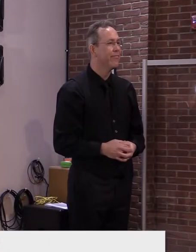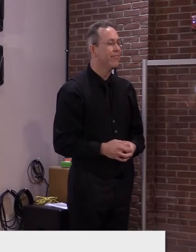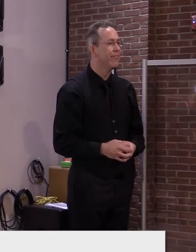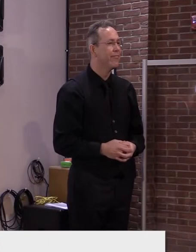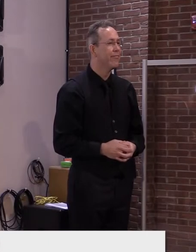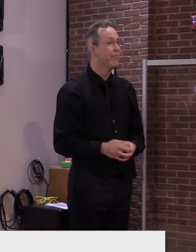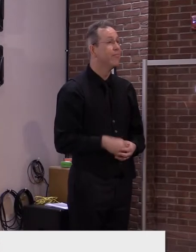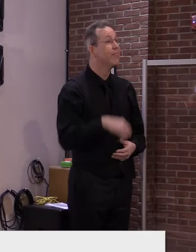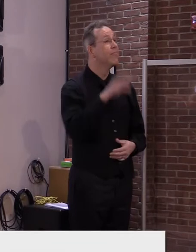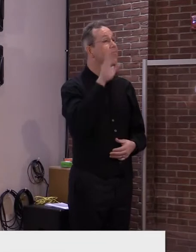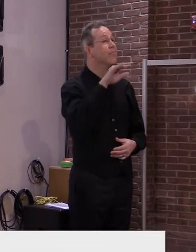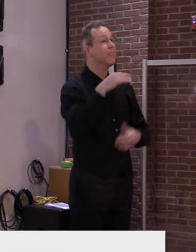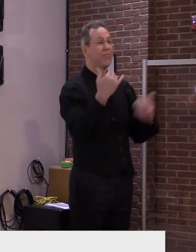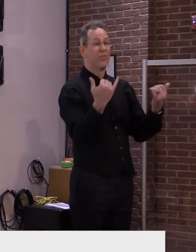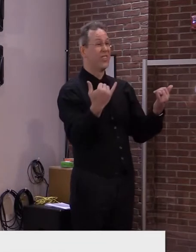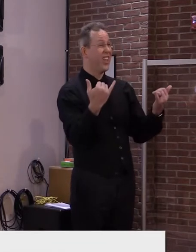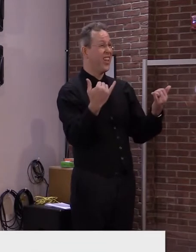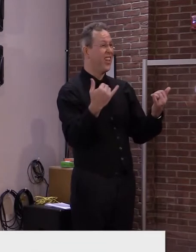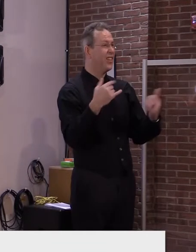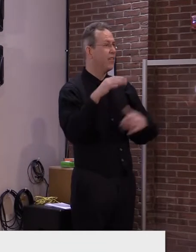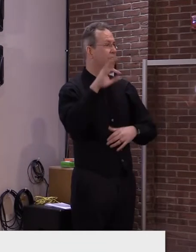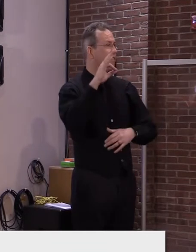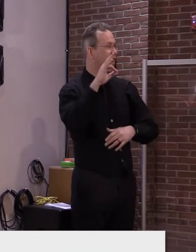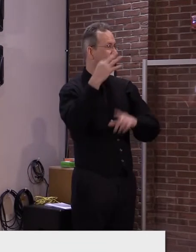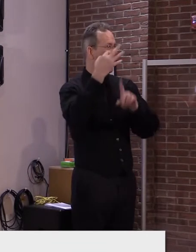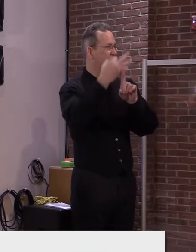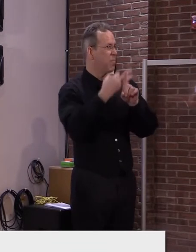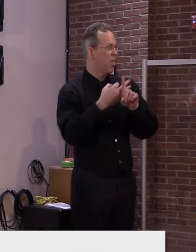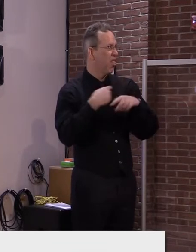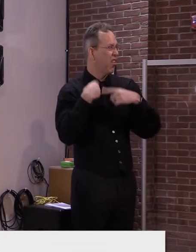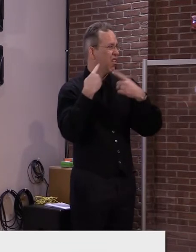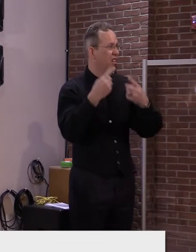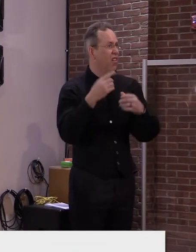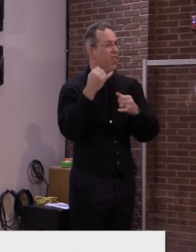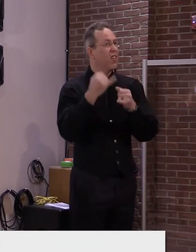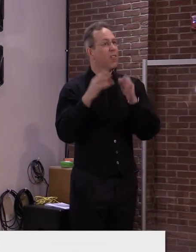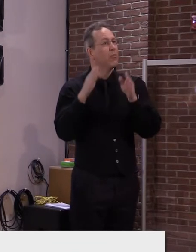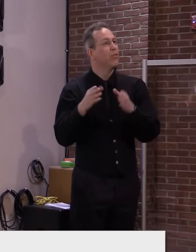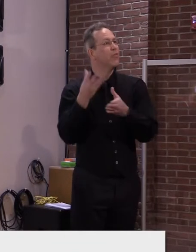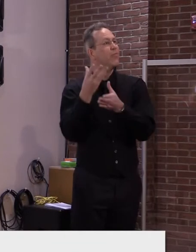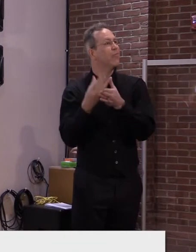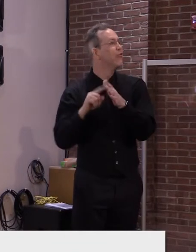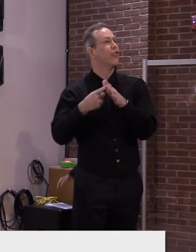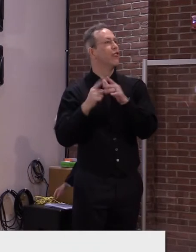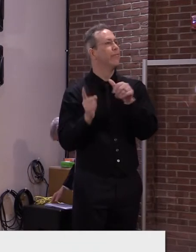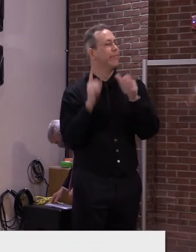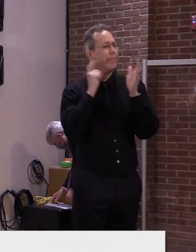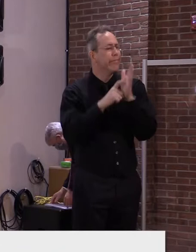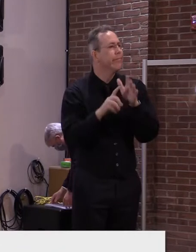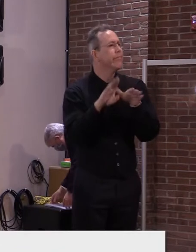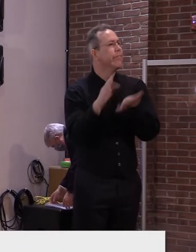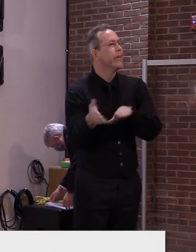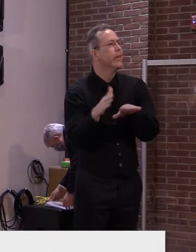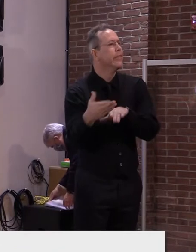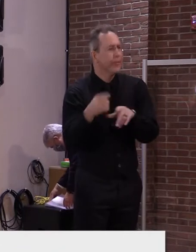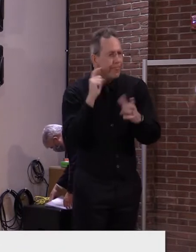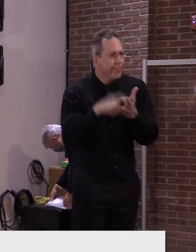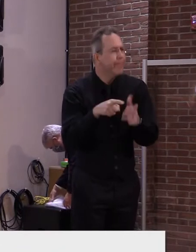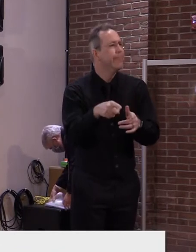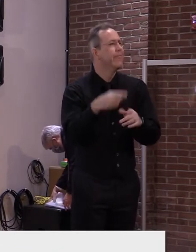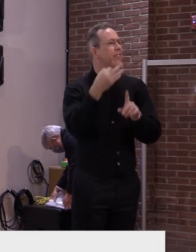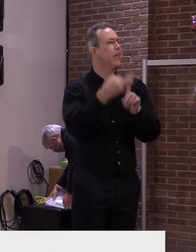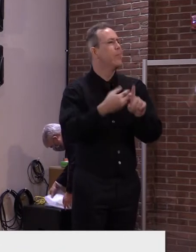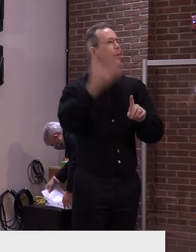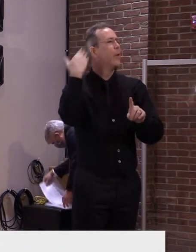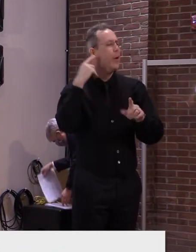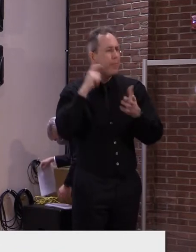Today marks nine months since Vermont's first fatalities from COVID-19. As we have on the 19th